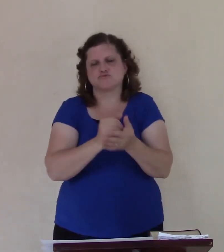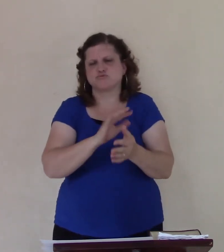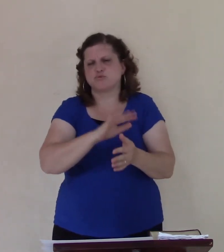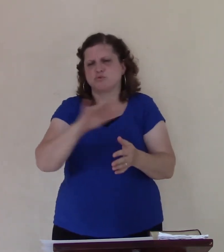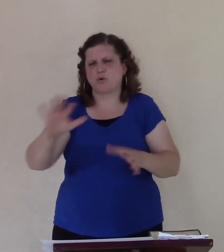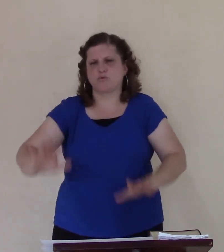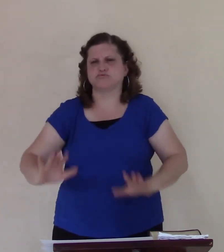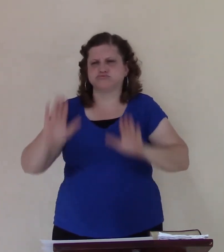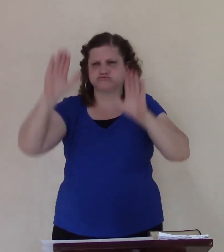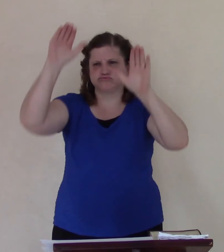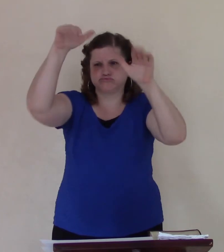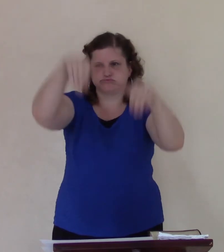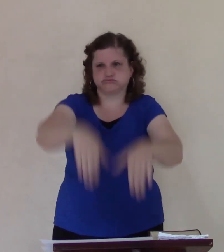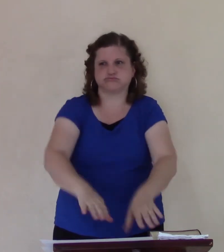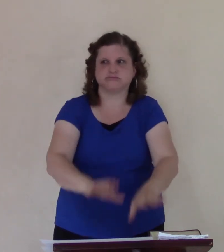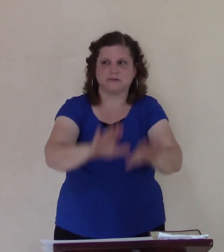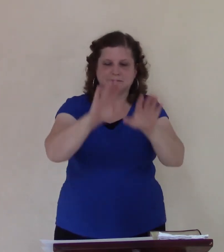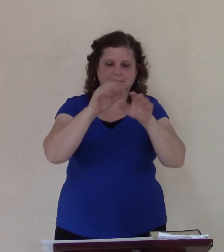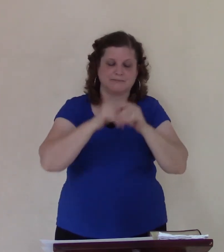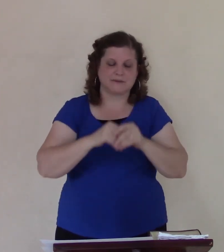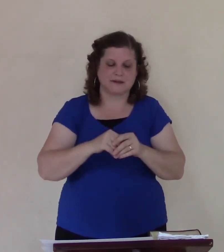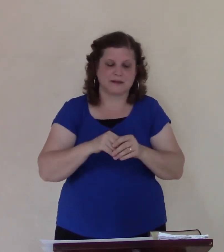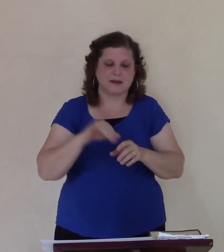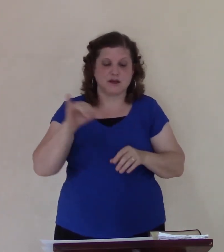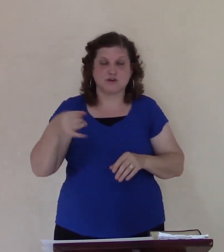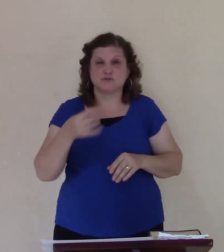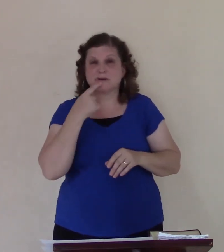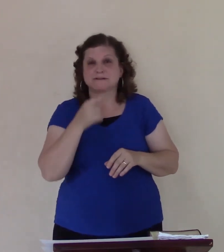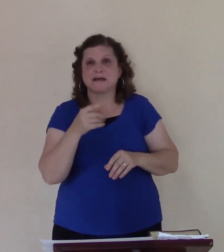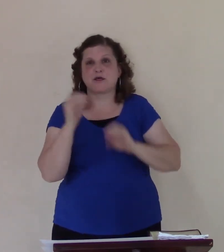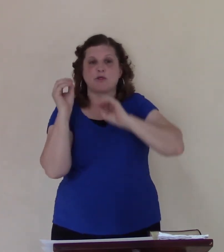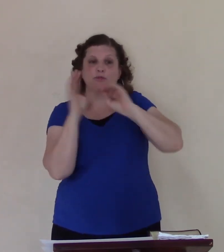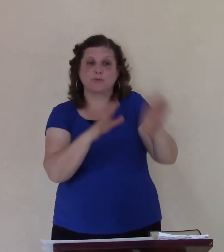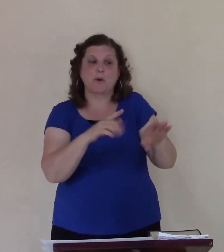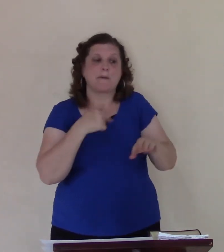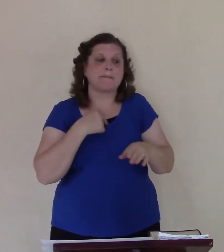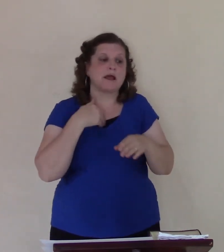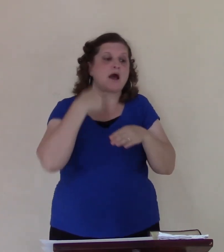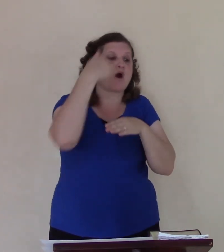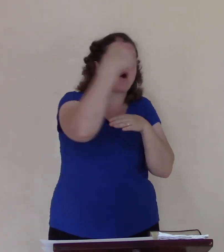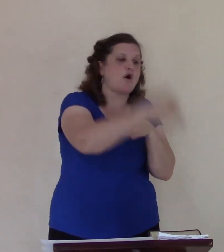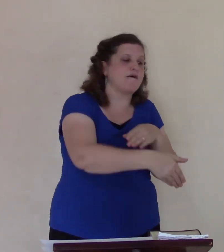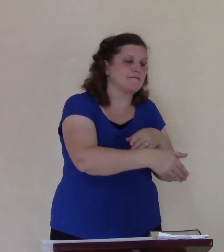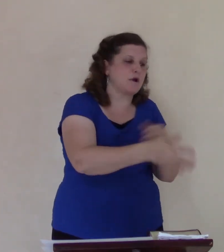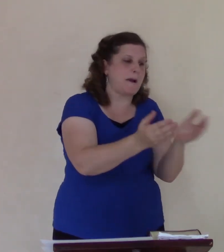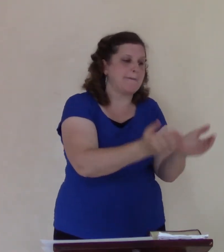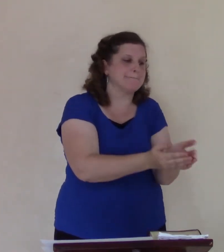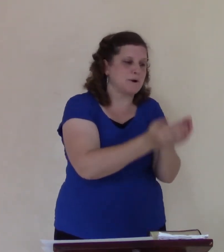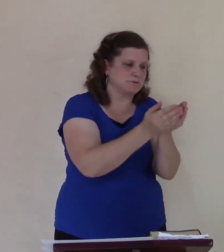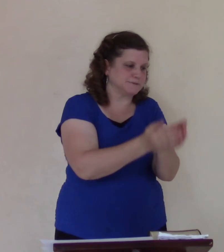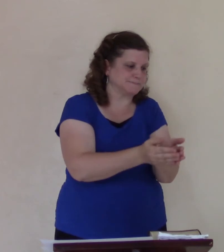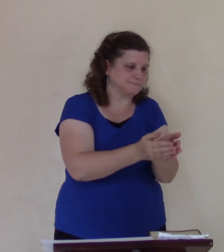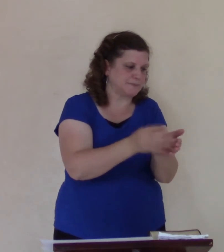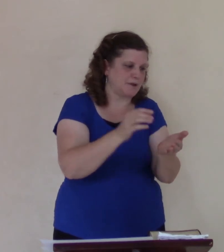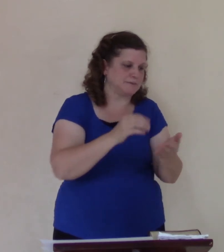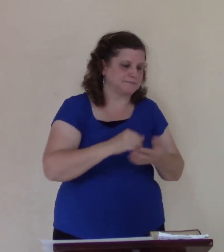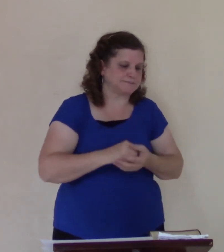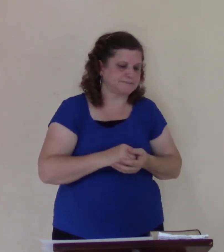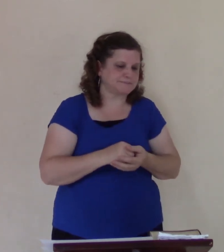overboard imagine if there's another dying without going that started out or had he thought maybe I would swim to the land and die somewhere